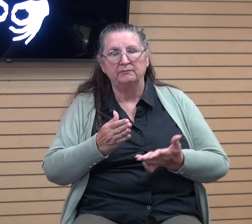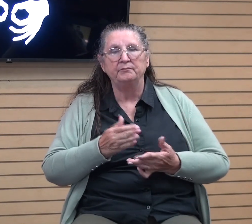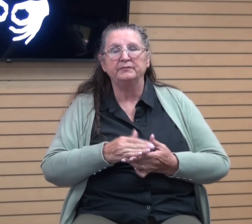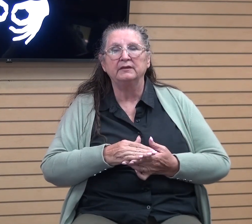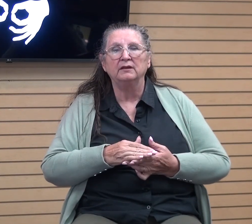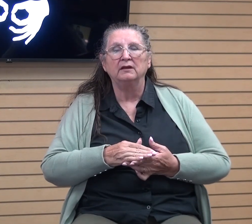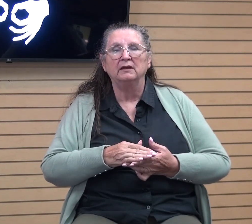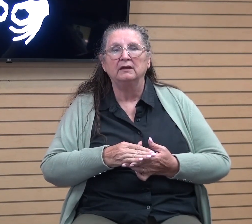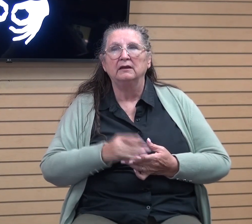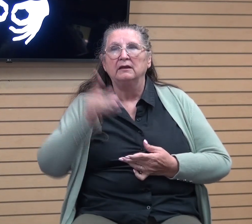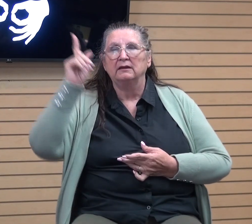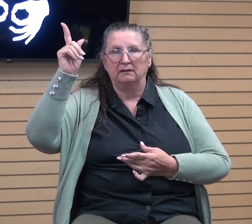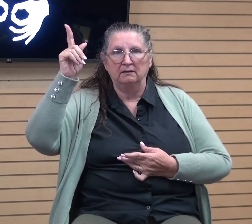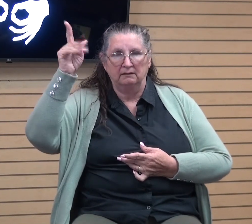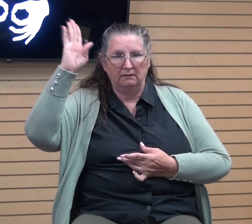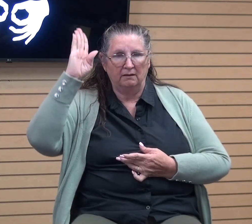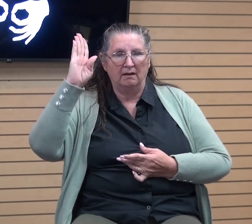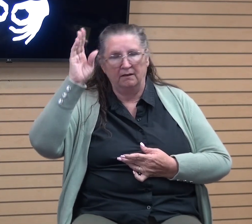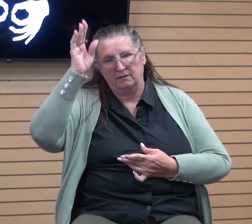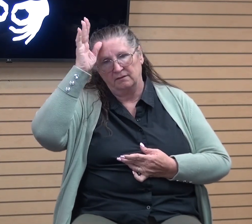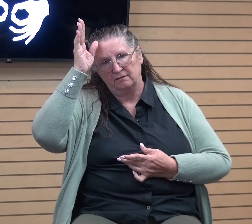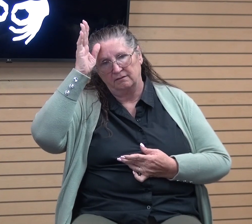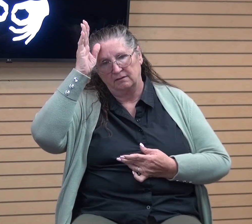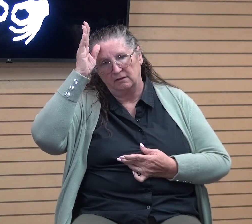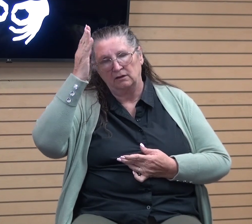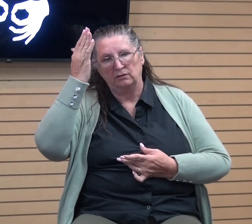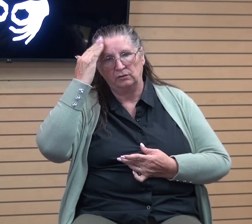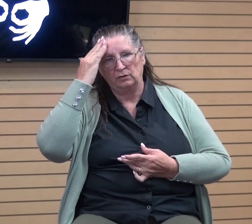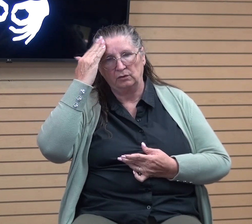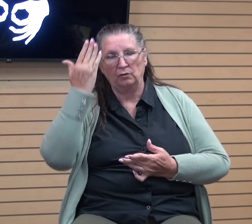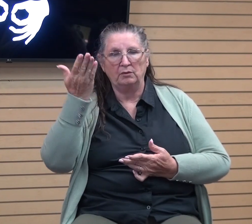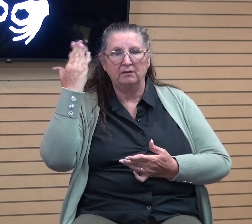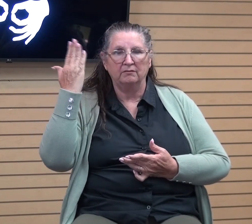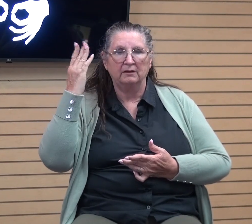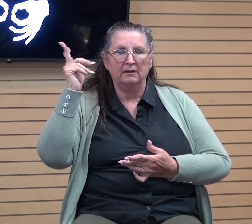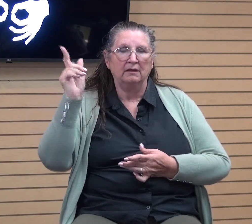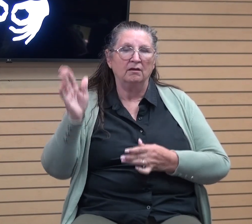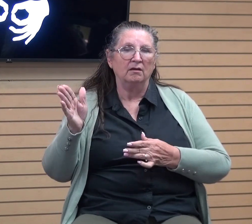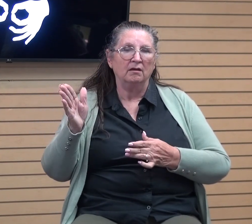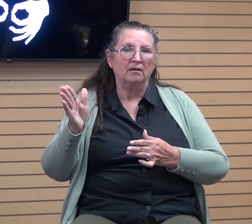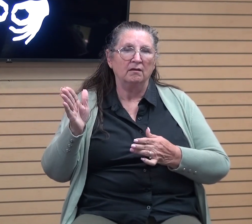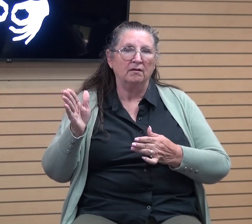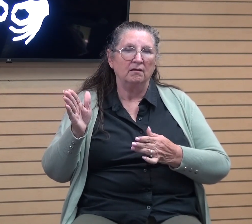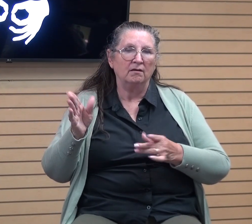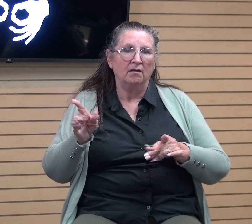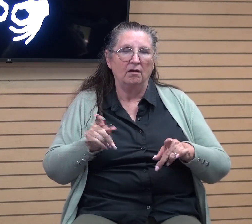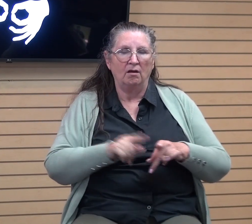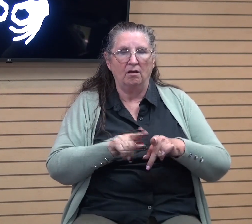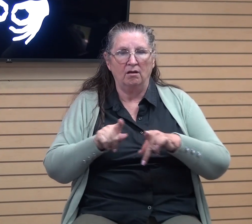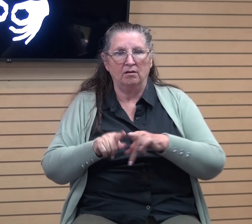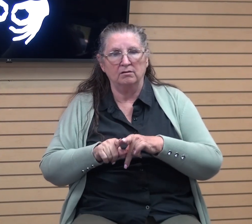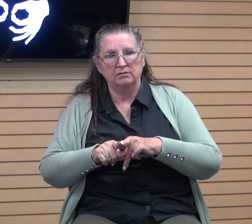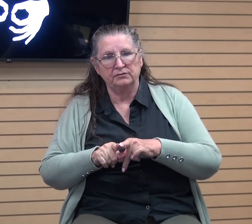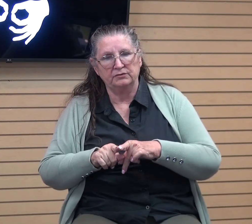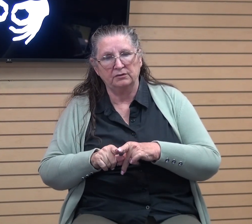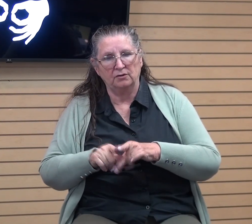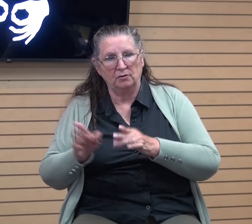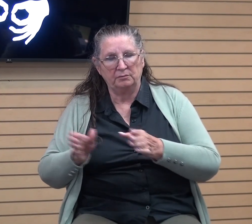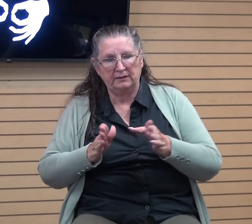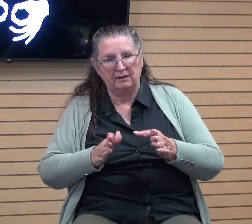For whom he, God the Father, foreknew, he also predestined to be conformed to the image of his Son,